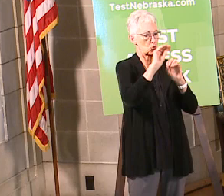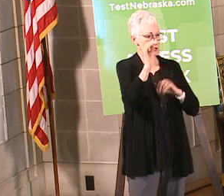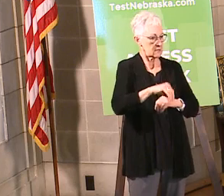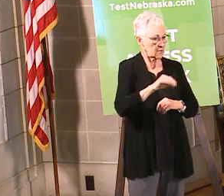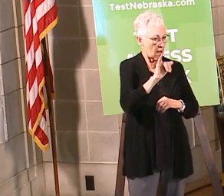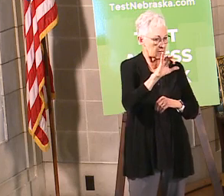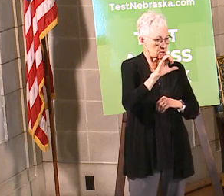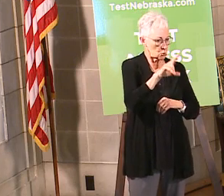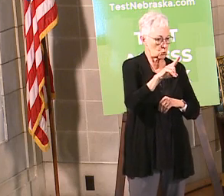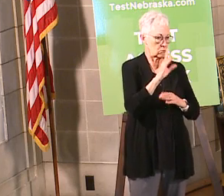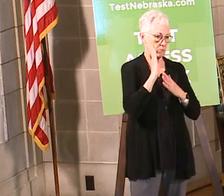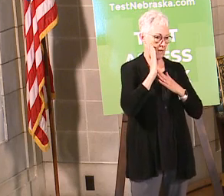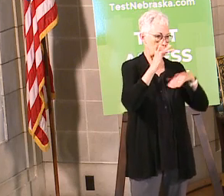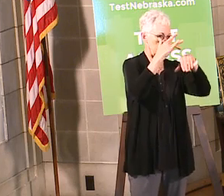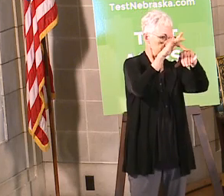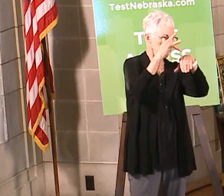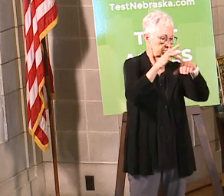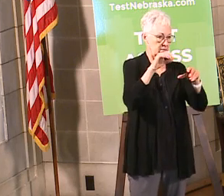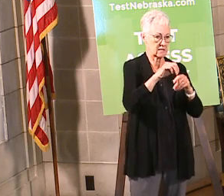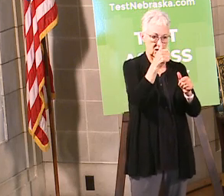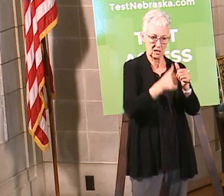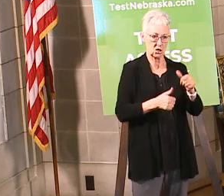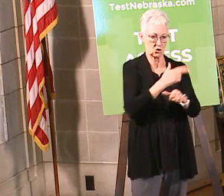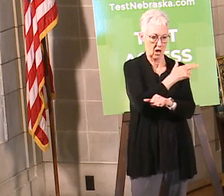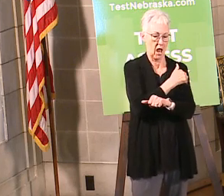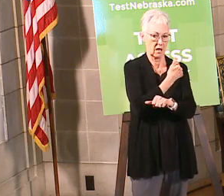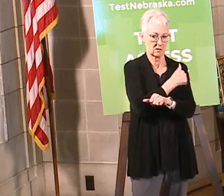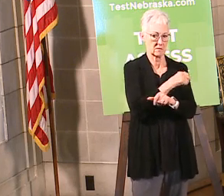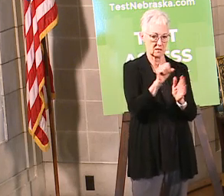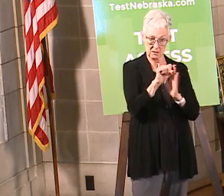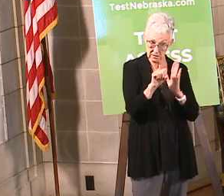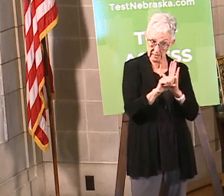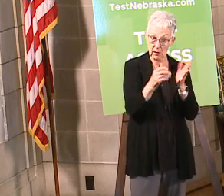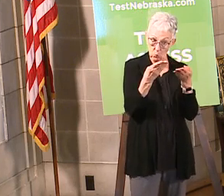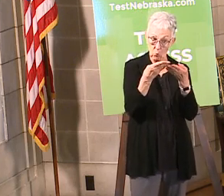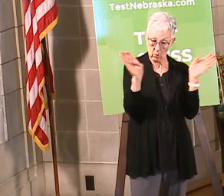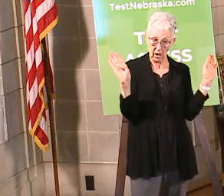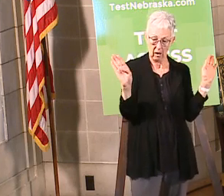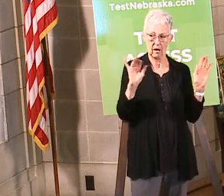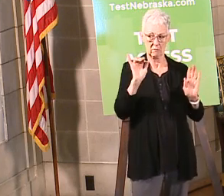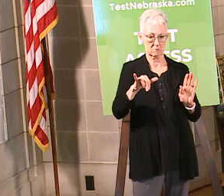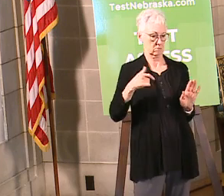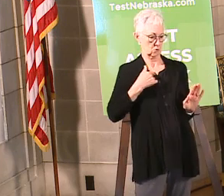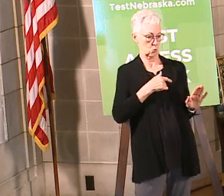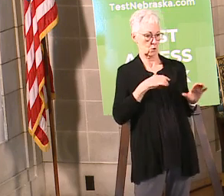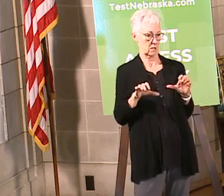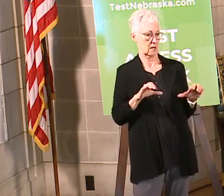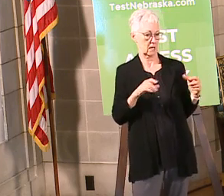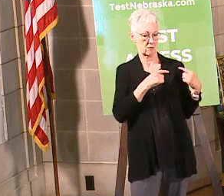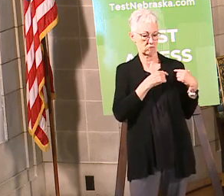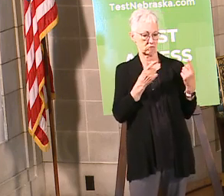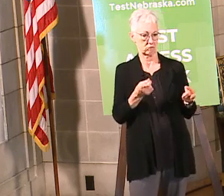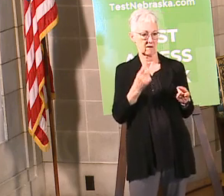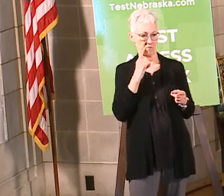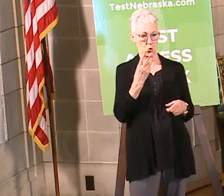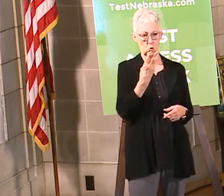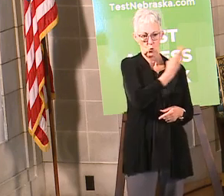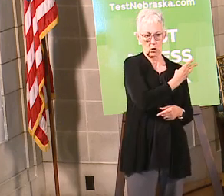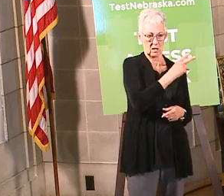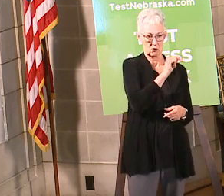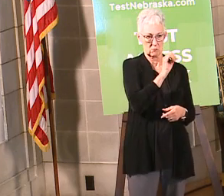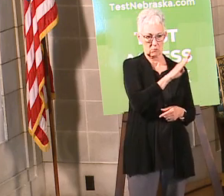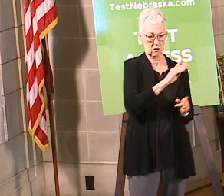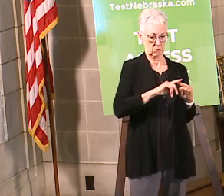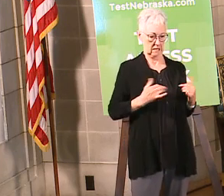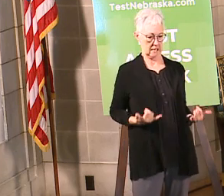each specific hospital throughout the state and that's what we did for the sort of the non-eastern part of the state now we'll be concentrating